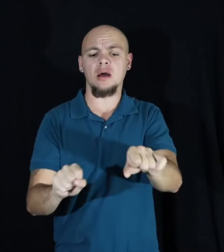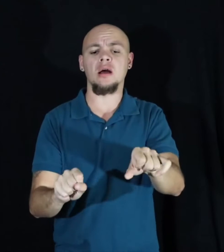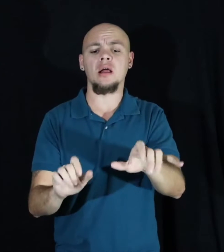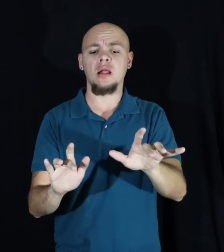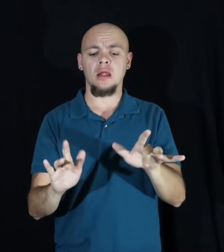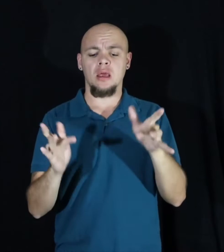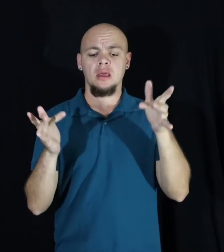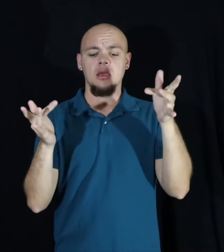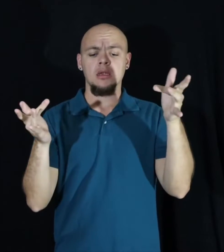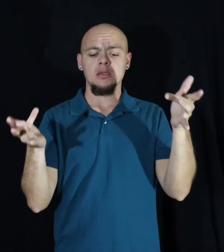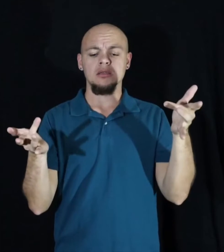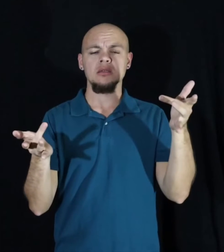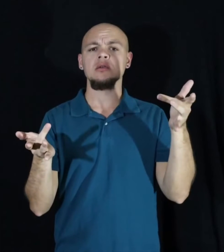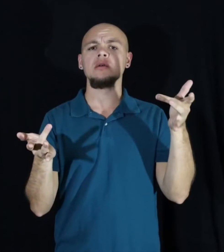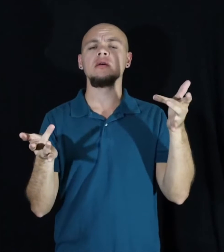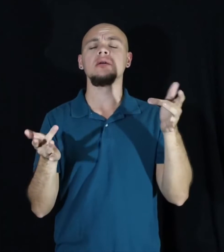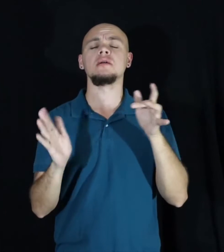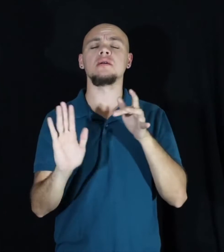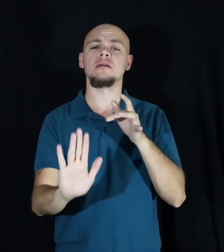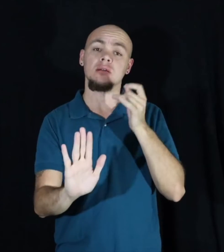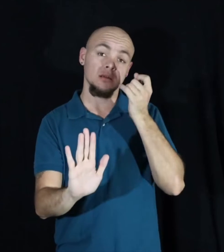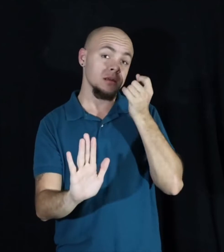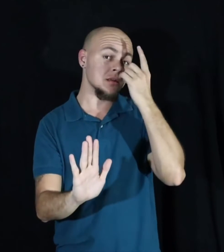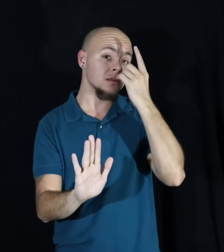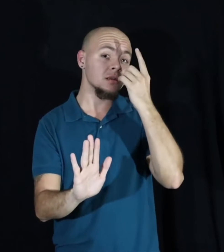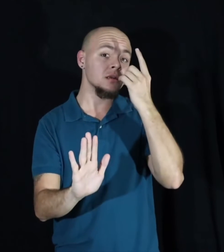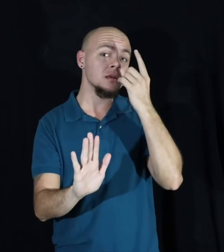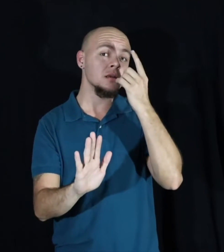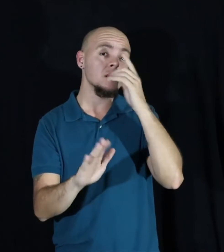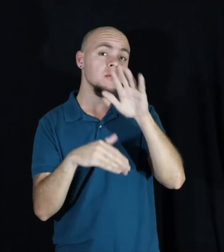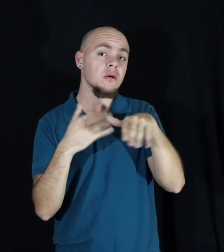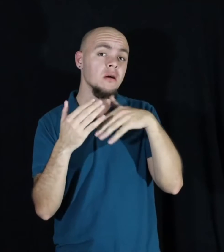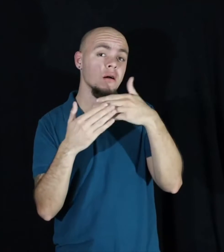You see, we're all copies.